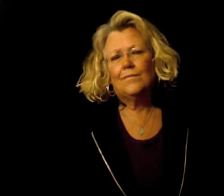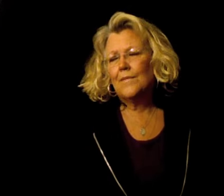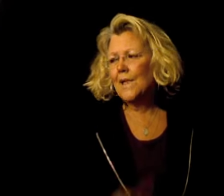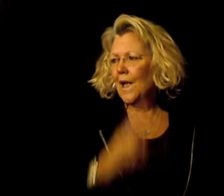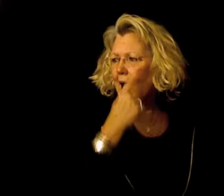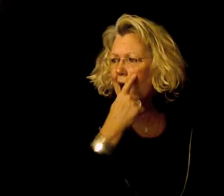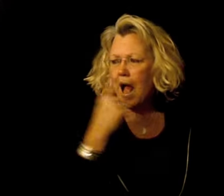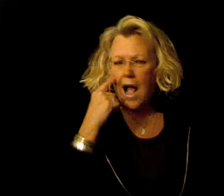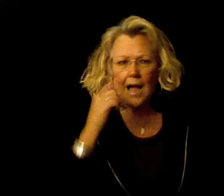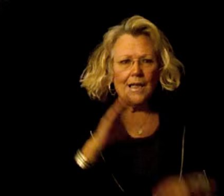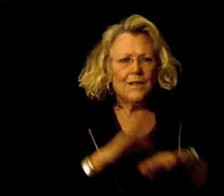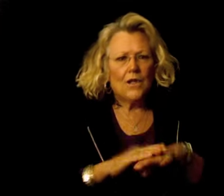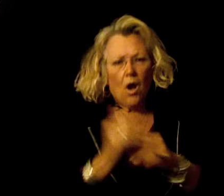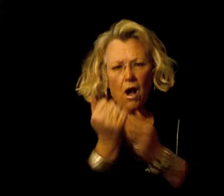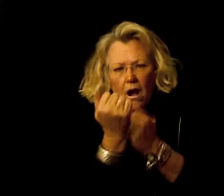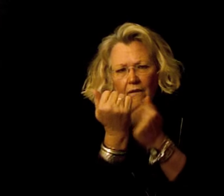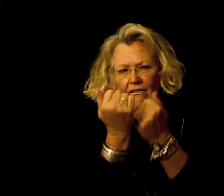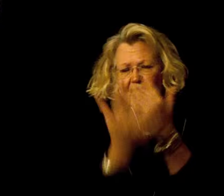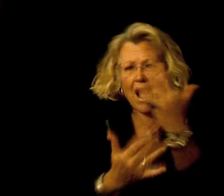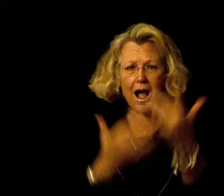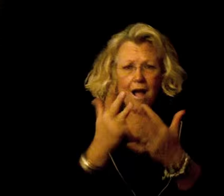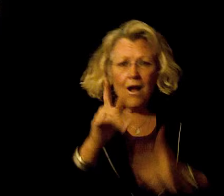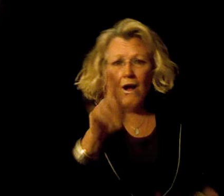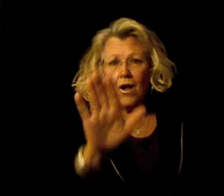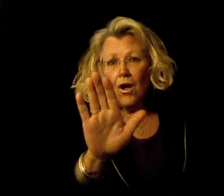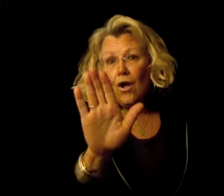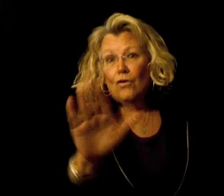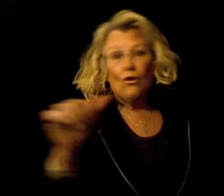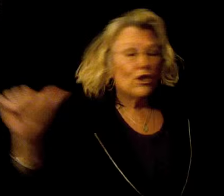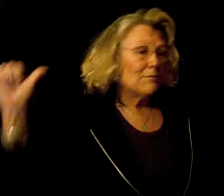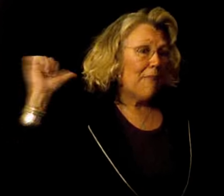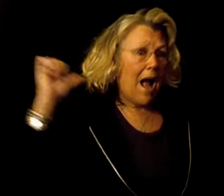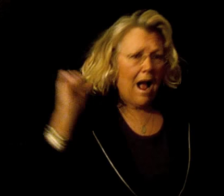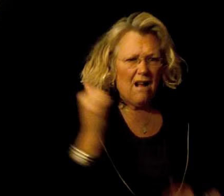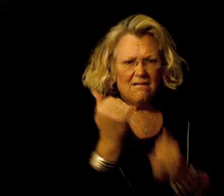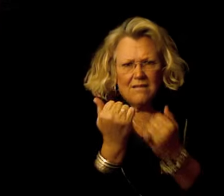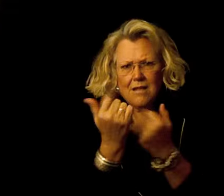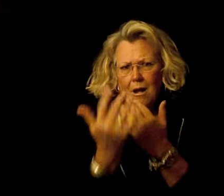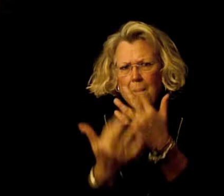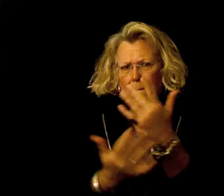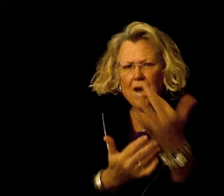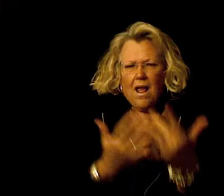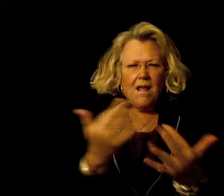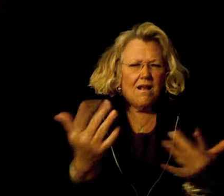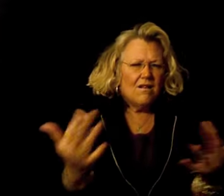I said I'll find Your spot is so grace